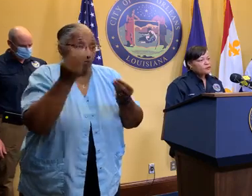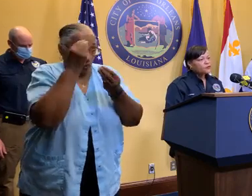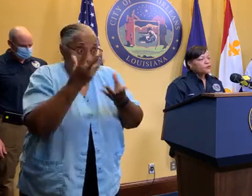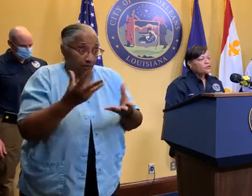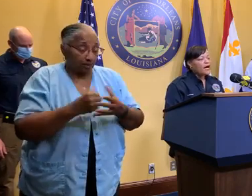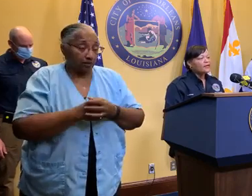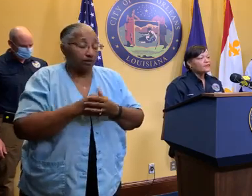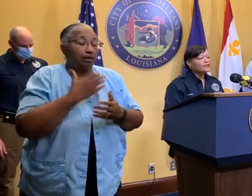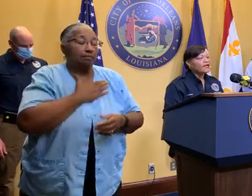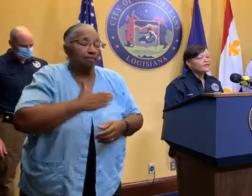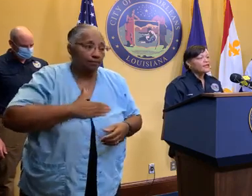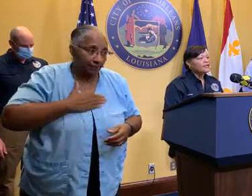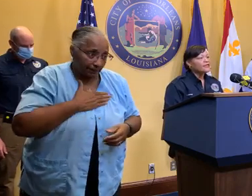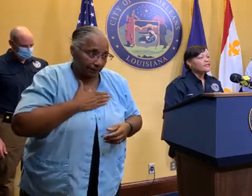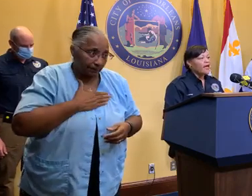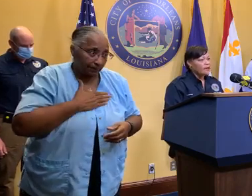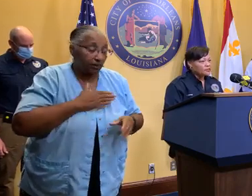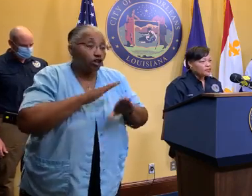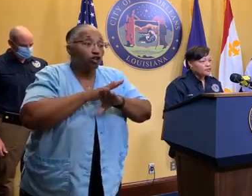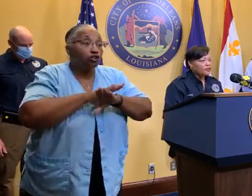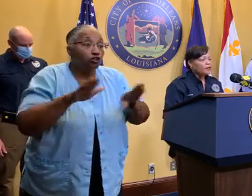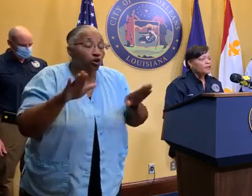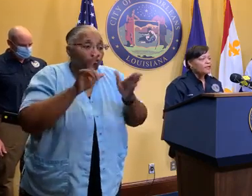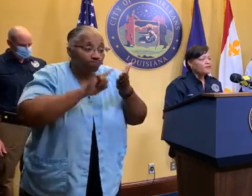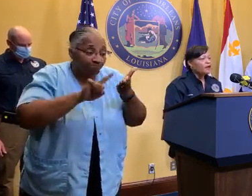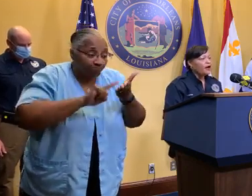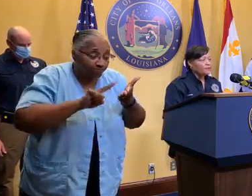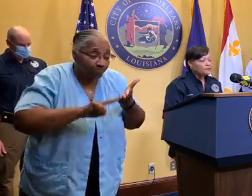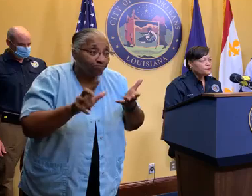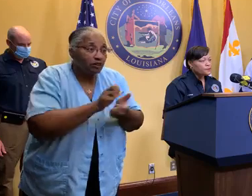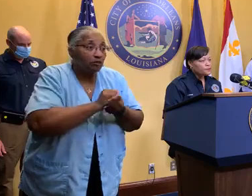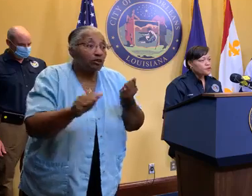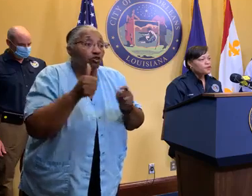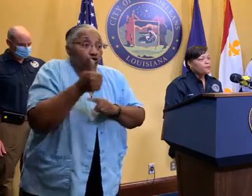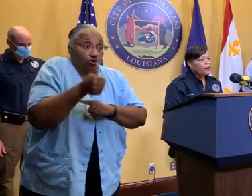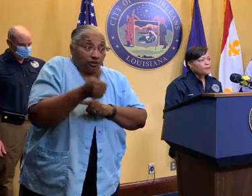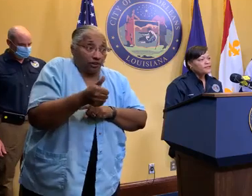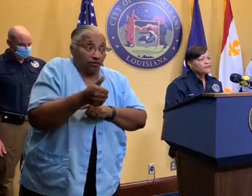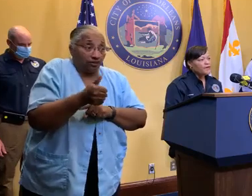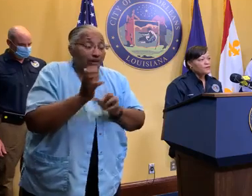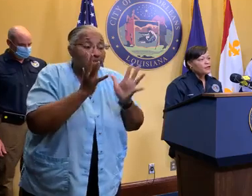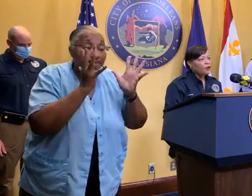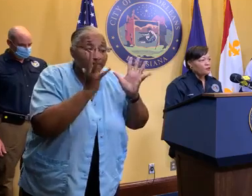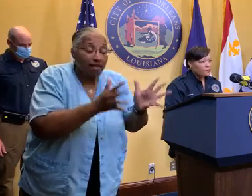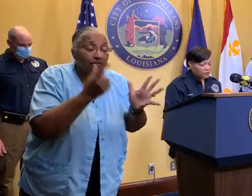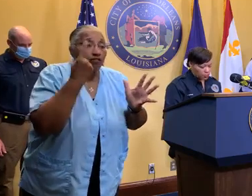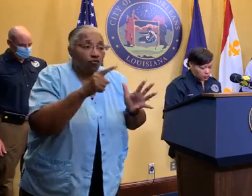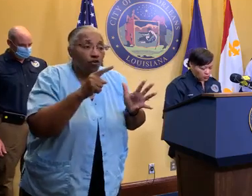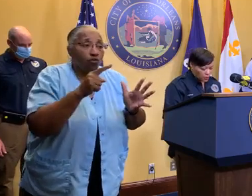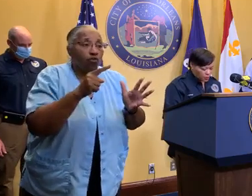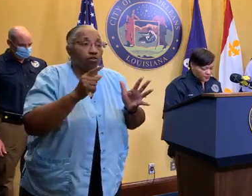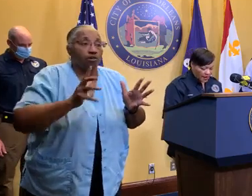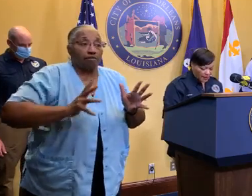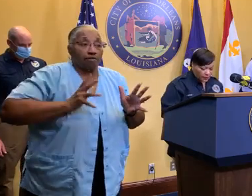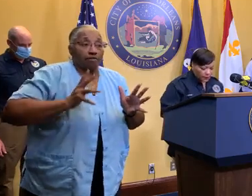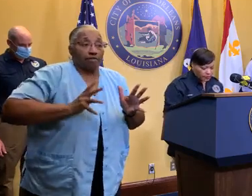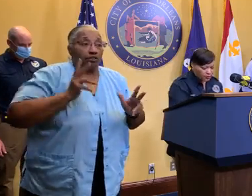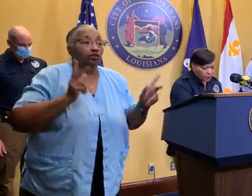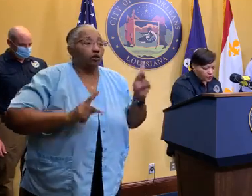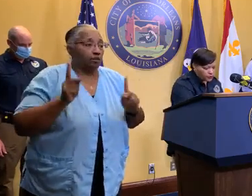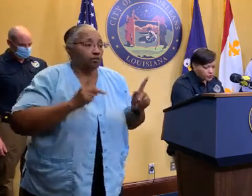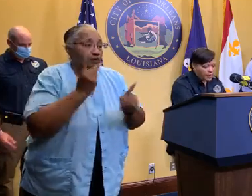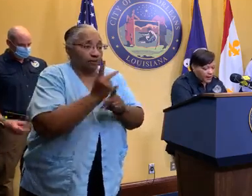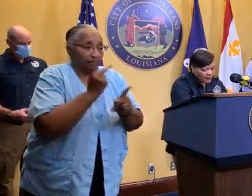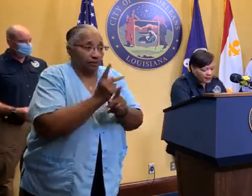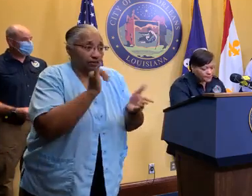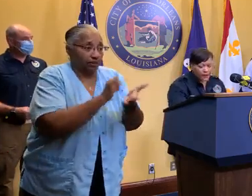Please do not assess any damages. Leave it up to public safety officials. With that, I'm going to